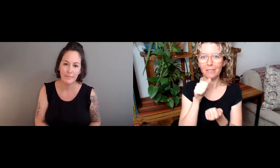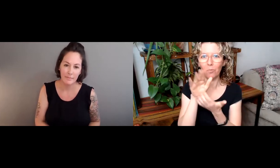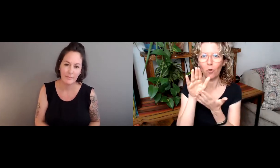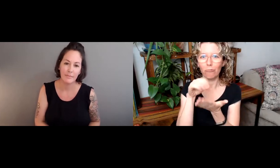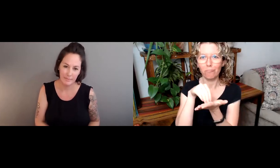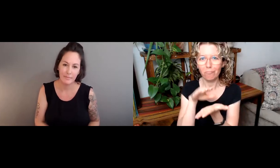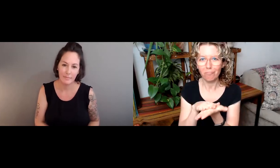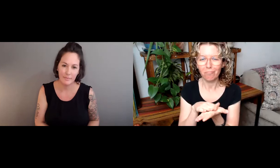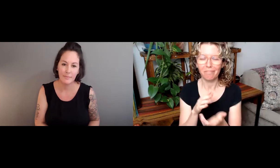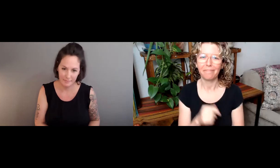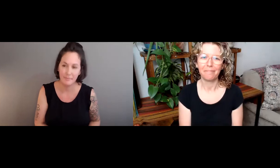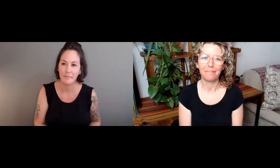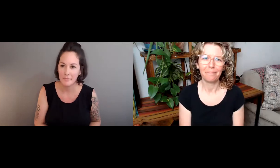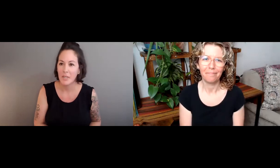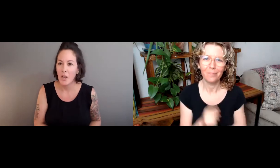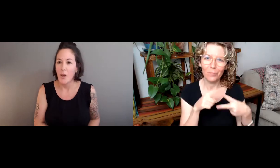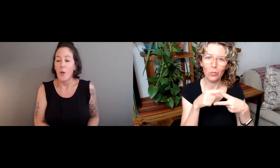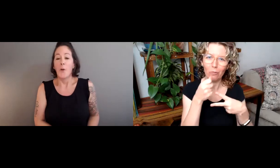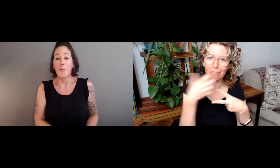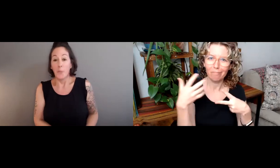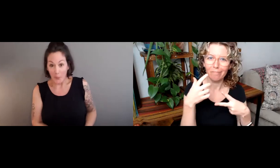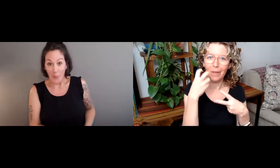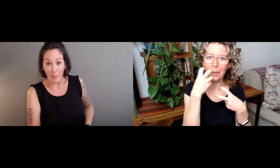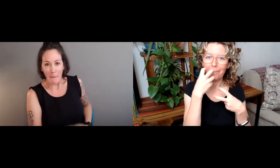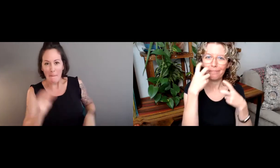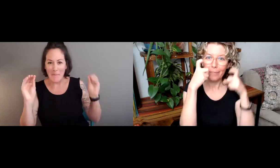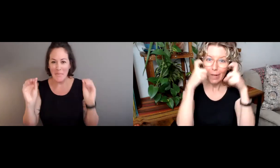And also how we best approach documentation.